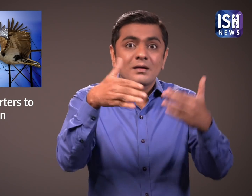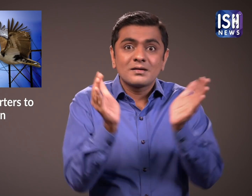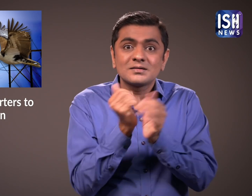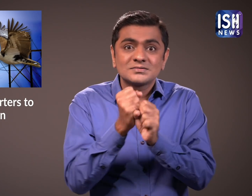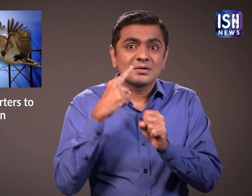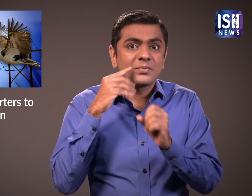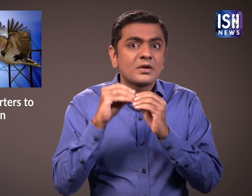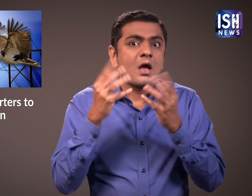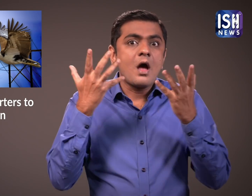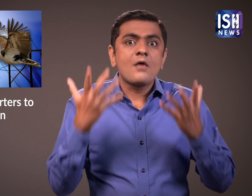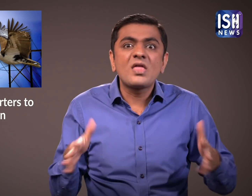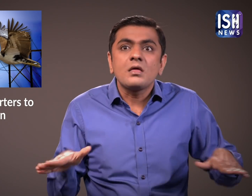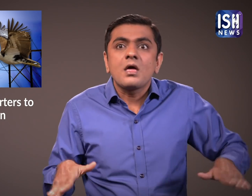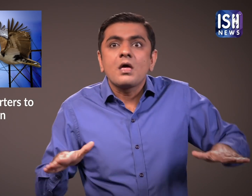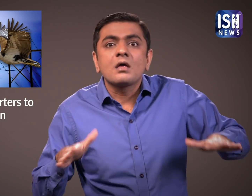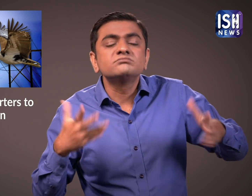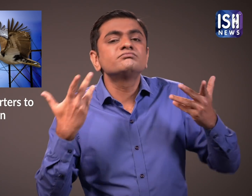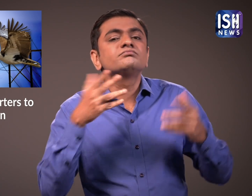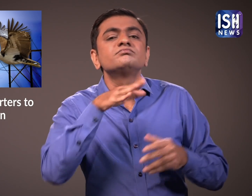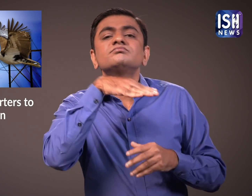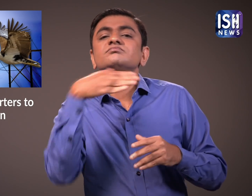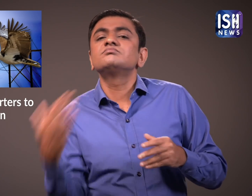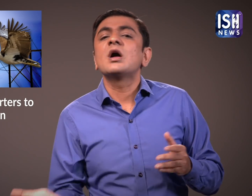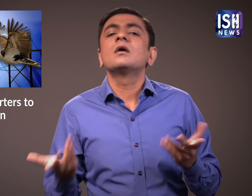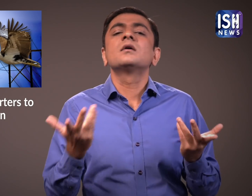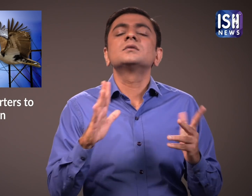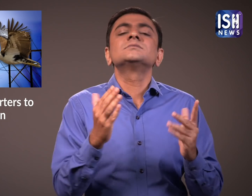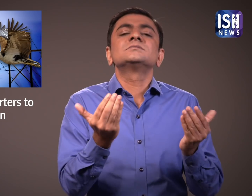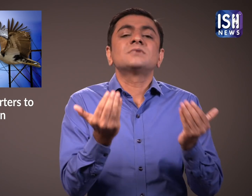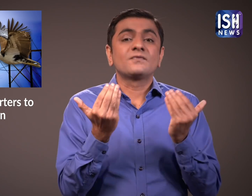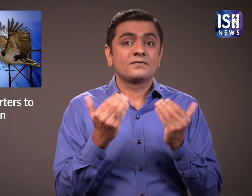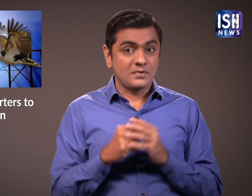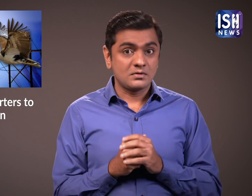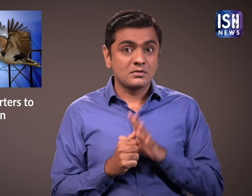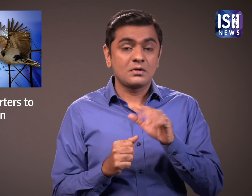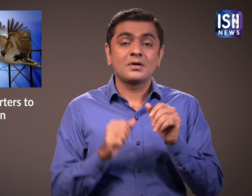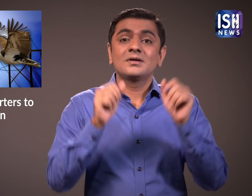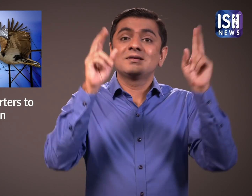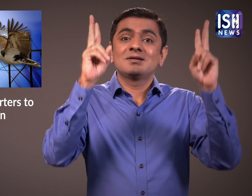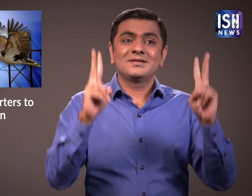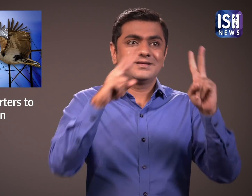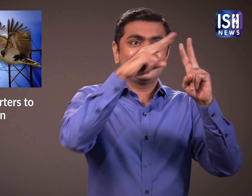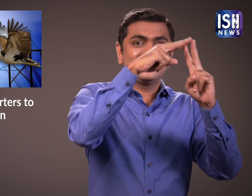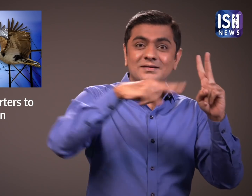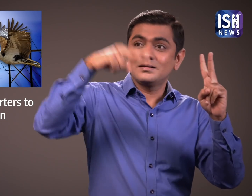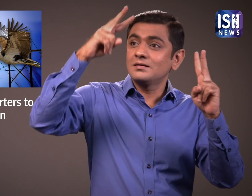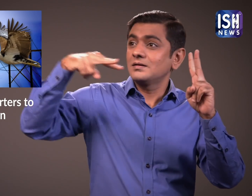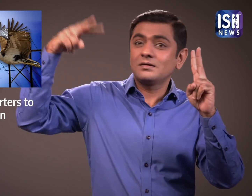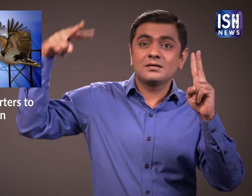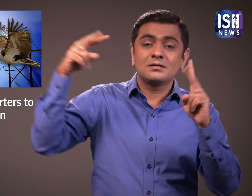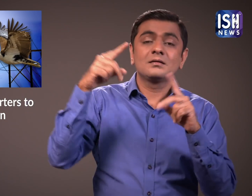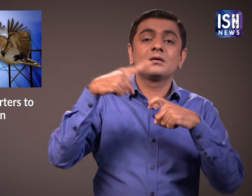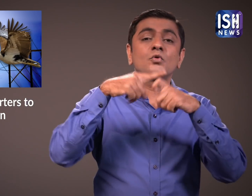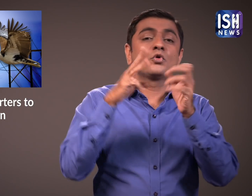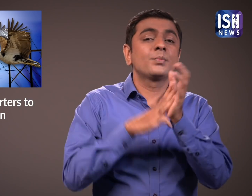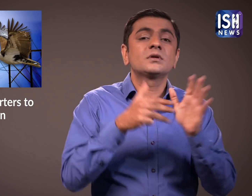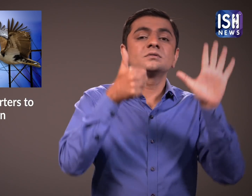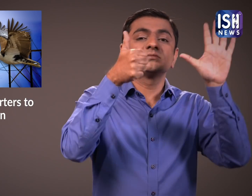But larger birds like the Bustards end up colliding with the power lines. In the stretch of about 6.5